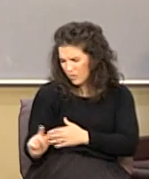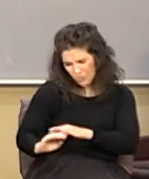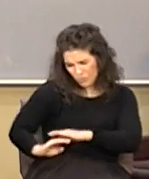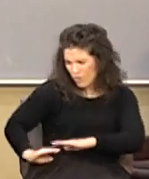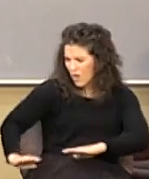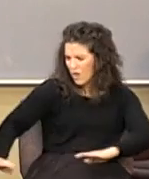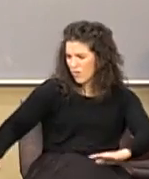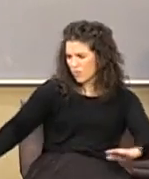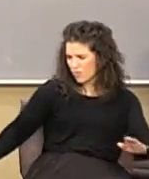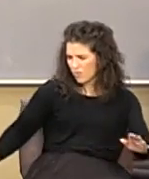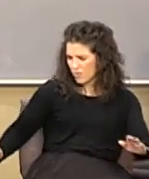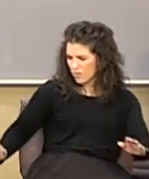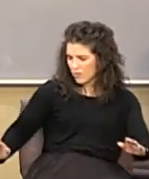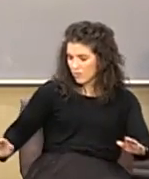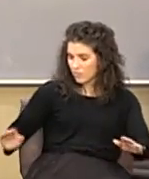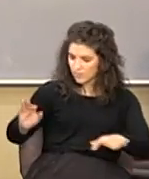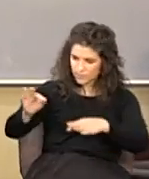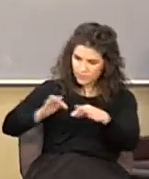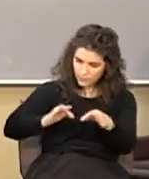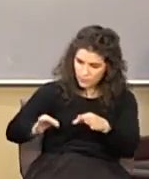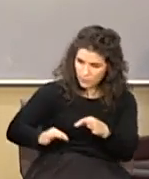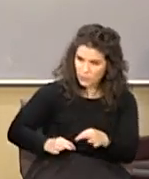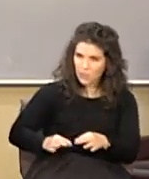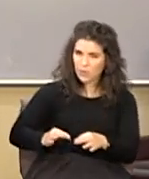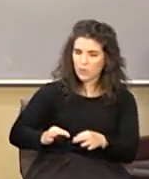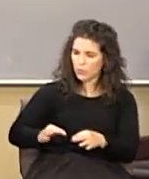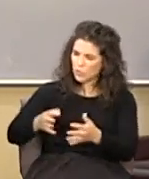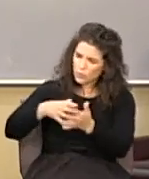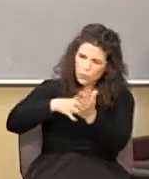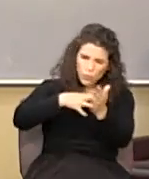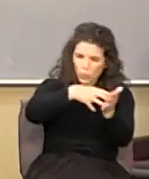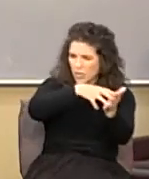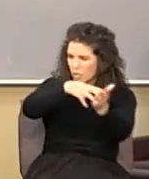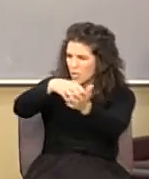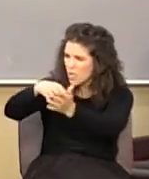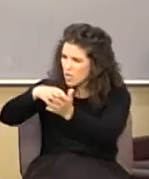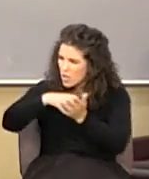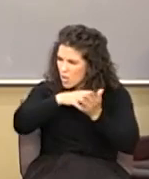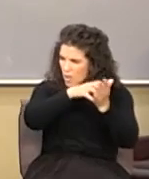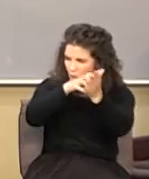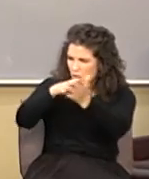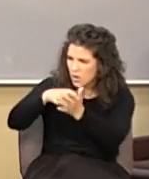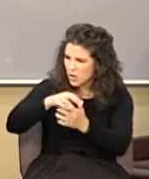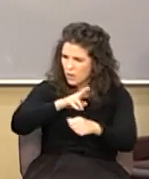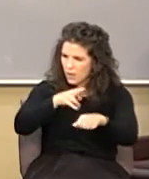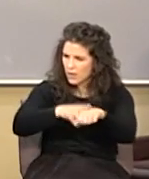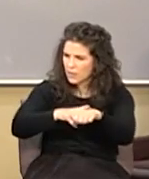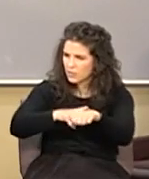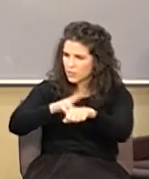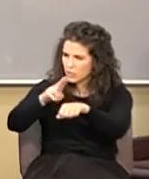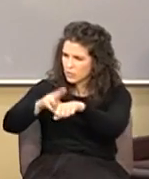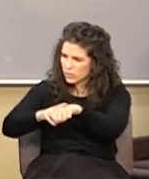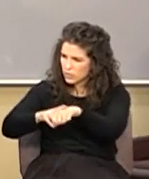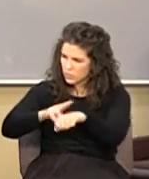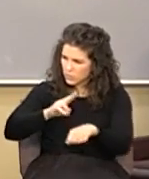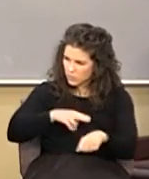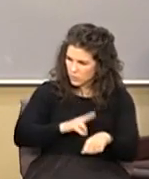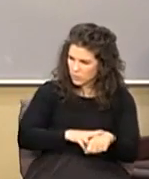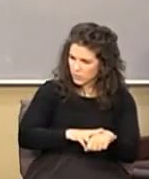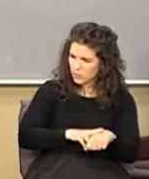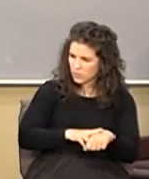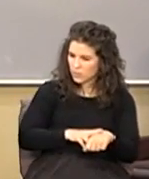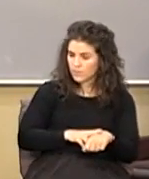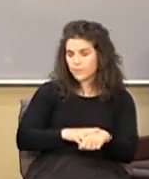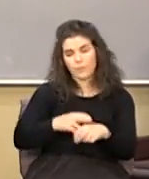ground. Then they describe which didst weaken the nations. You see, Satan attacks